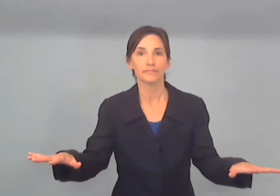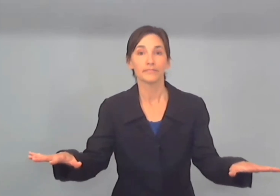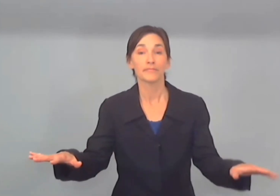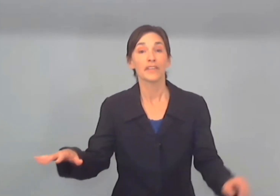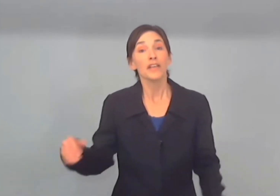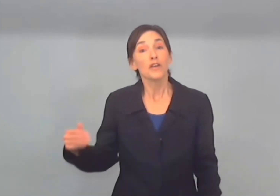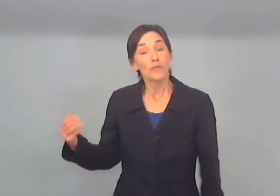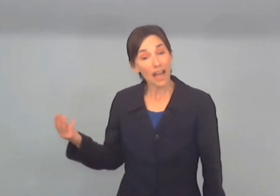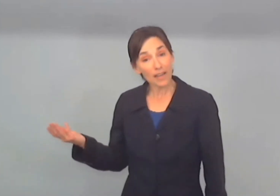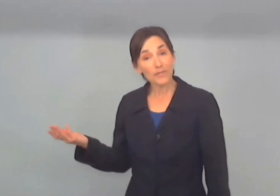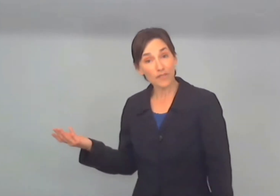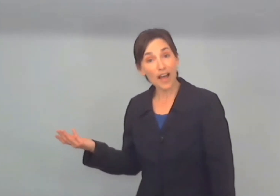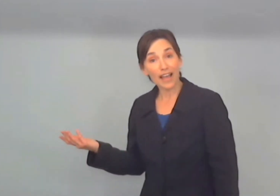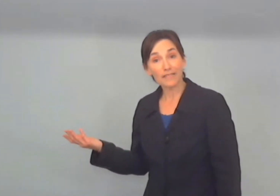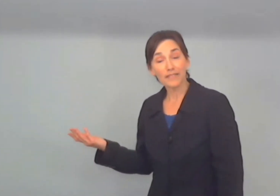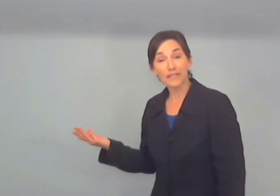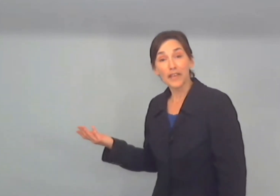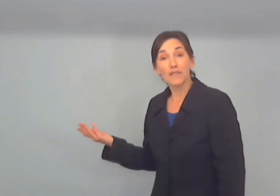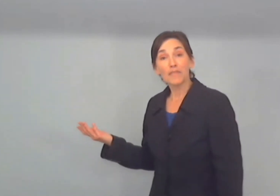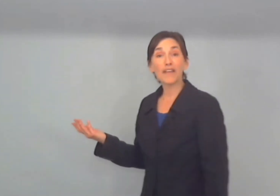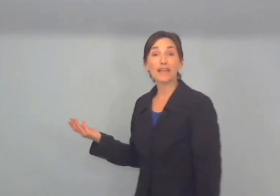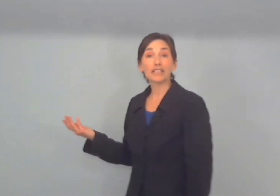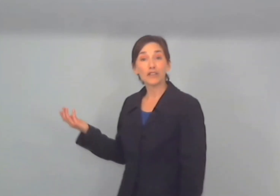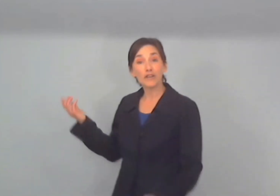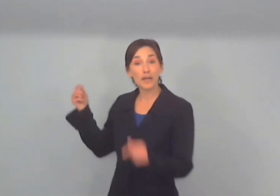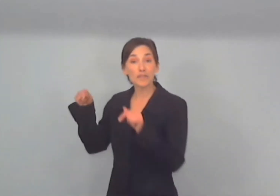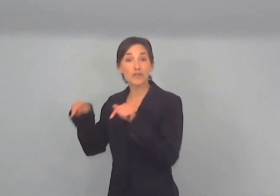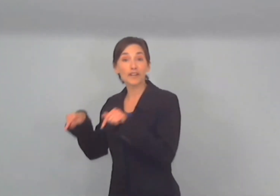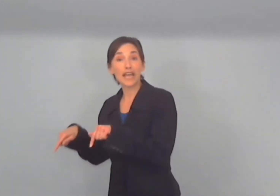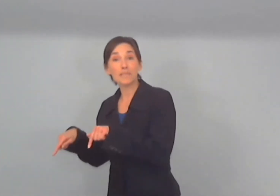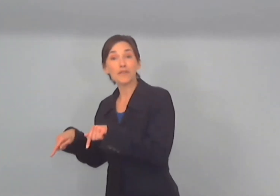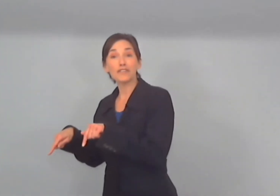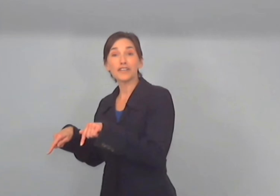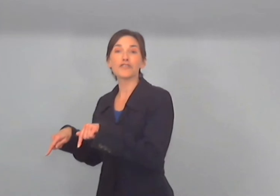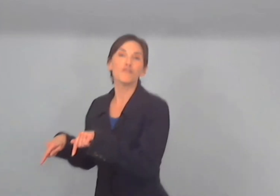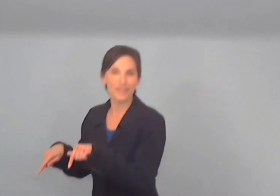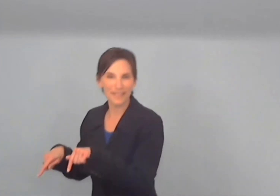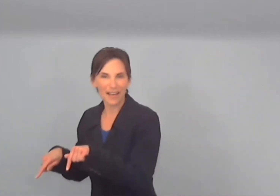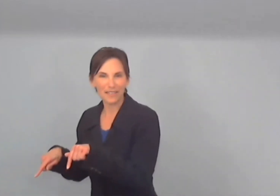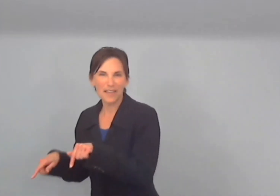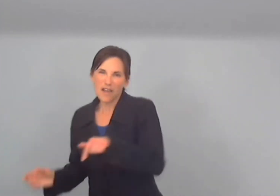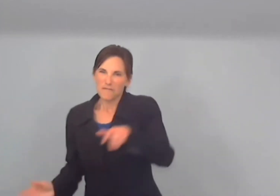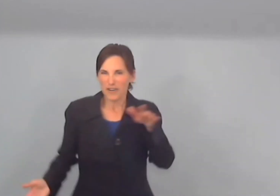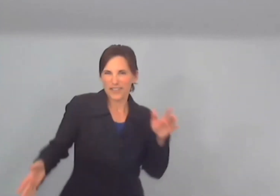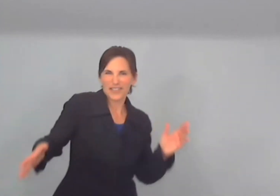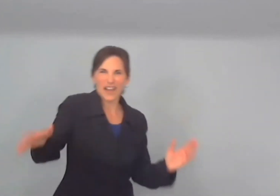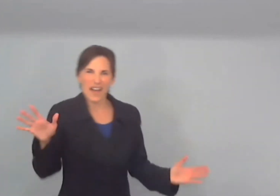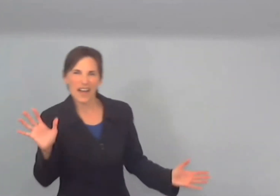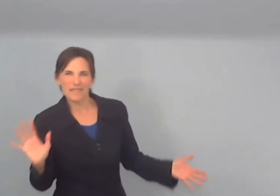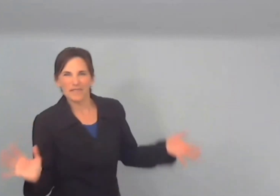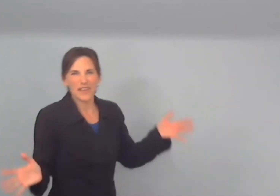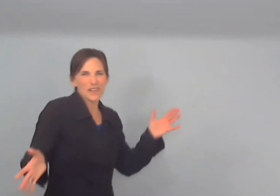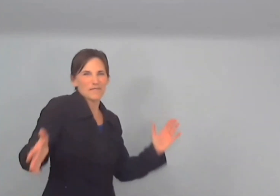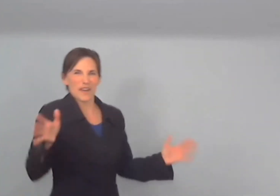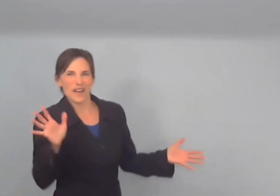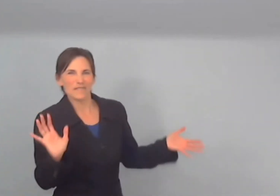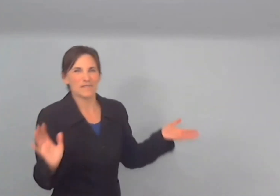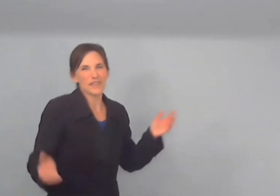when I was five my family loaded up into our camper and drove south for a sun-filled fun-filled